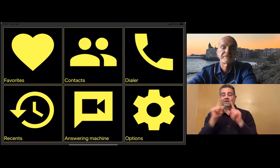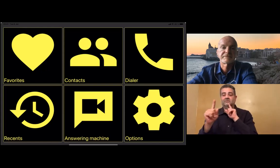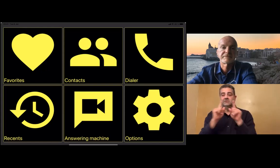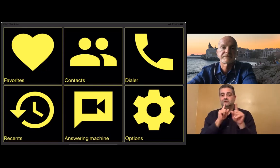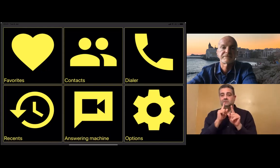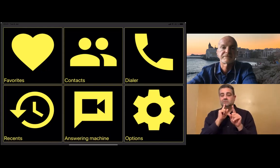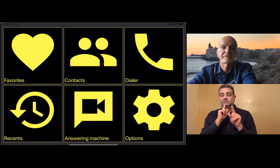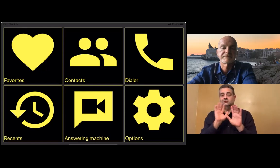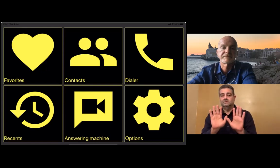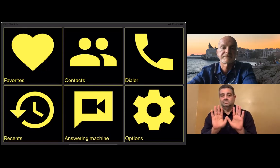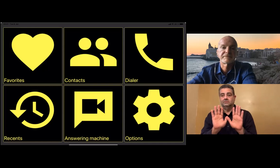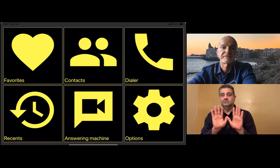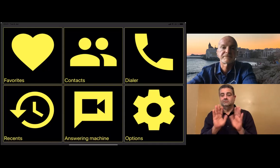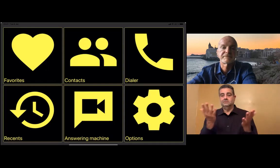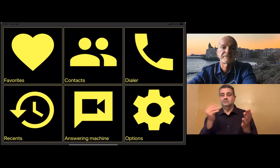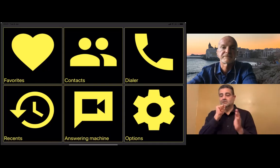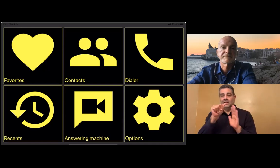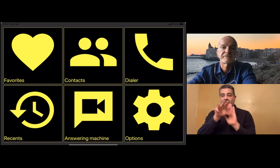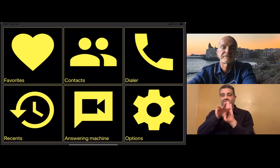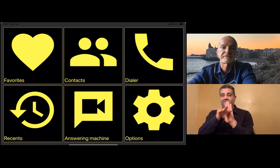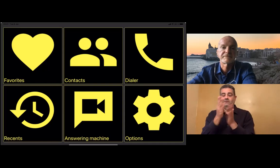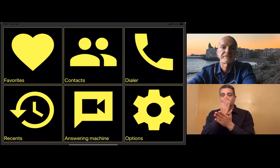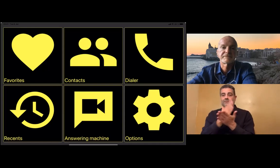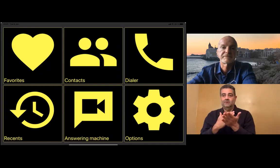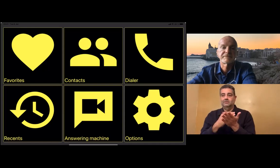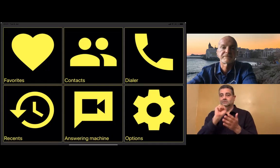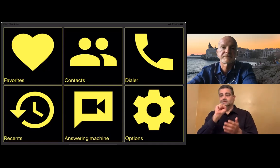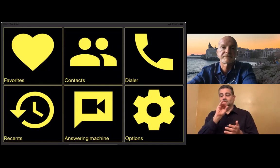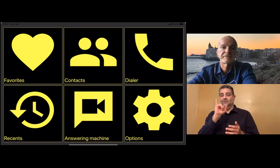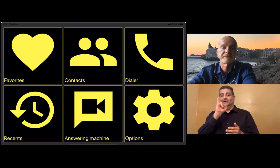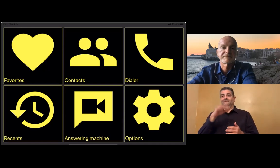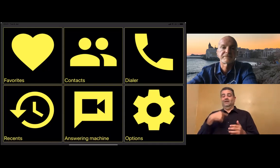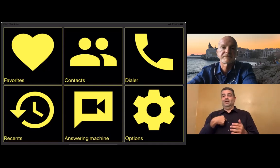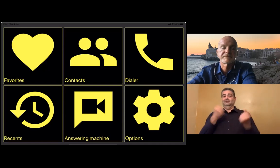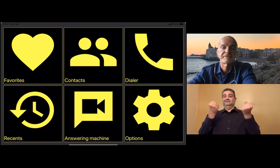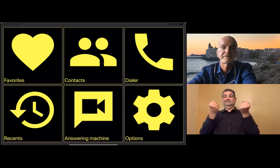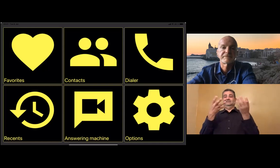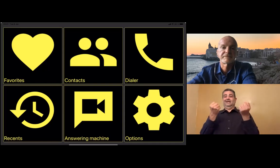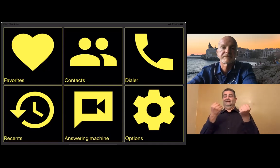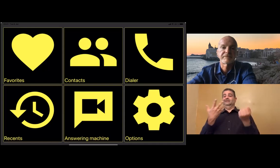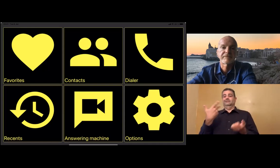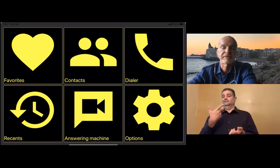This will only save the text portion of the conversation, not the video portion.